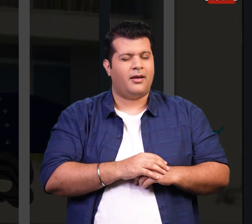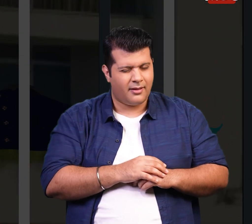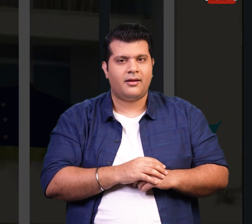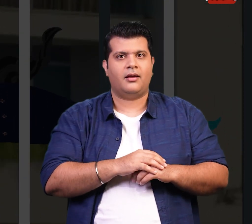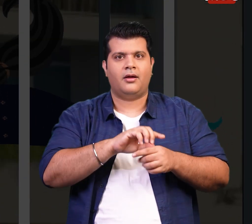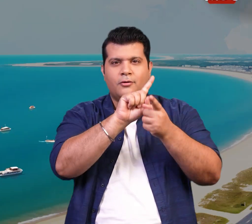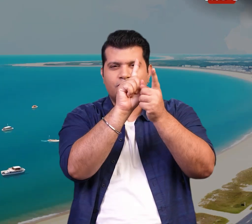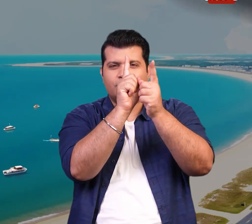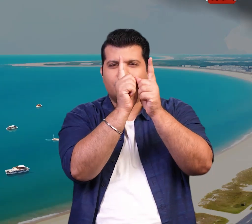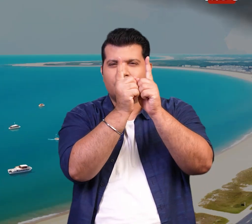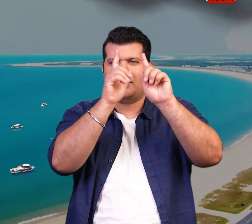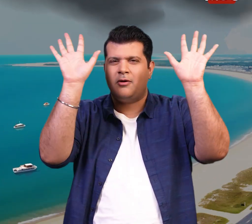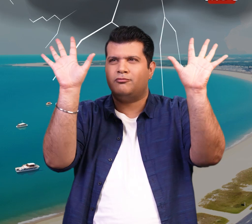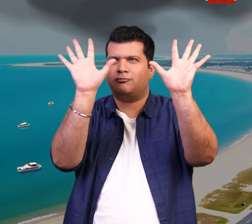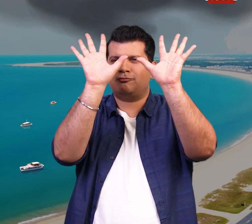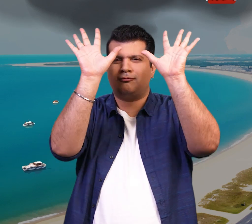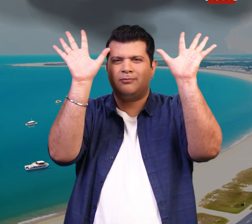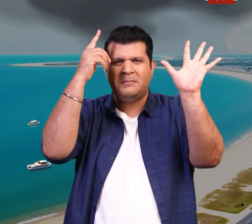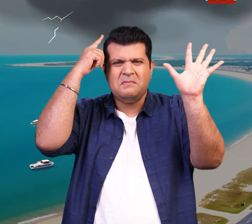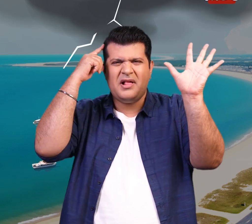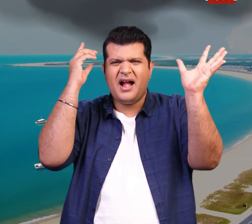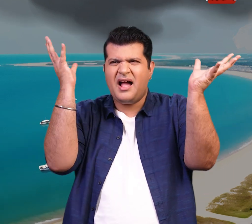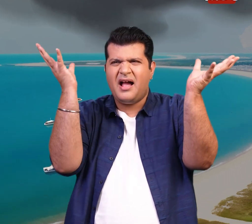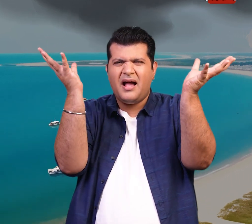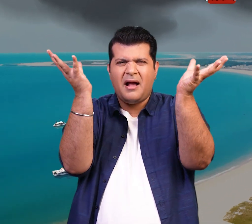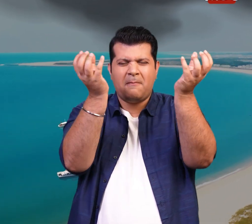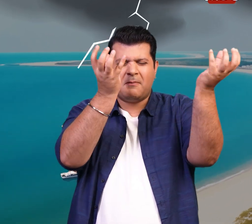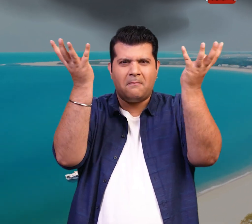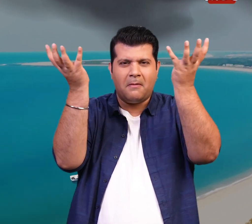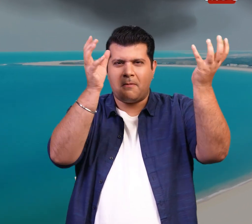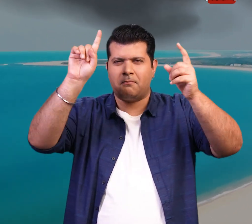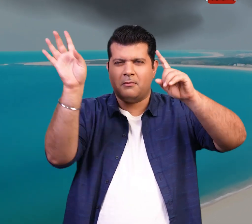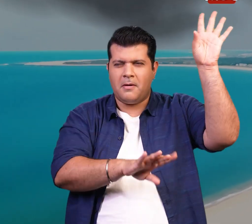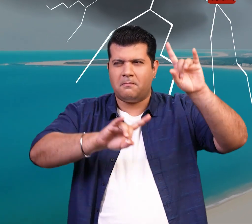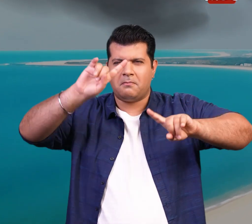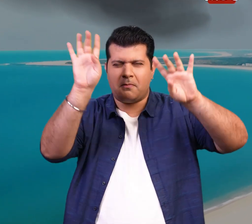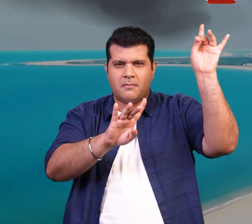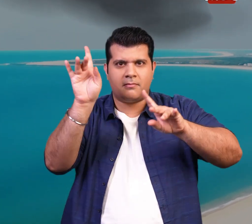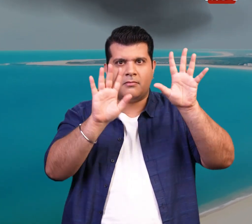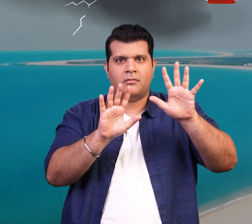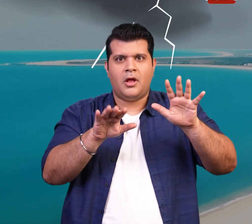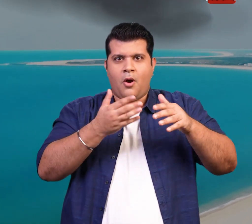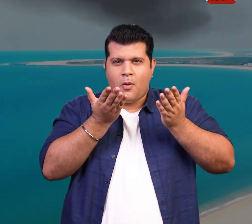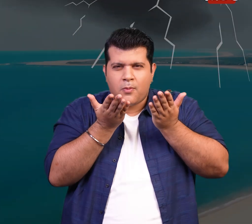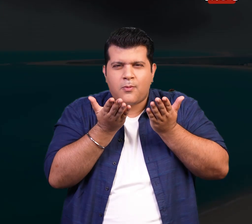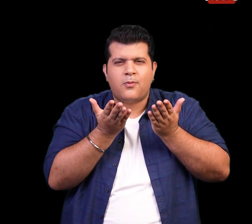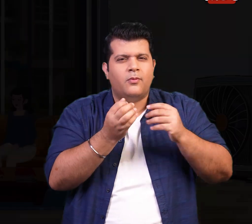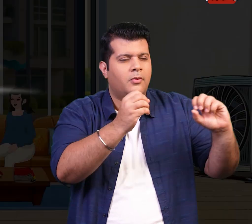wink. Suddenly the sky darkened as black clouds rolled in rumbling with thunder and lightning. A